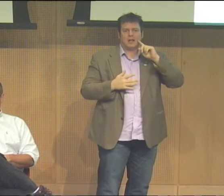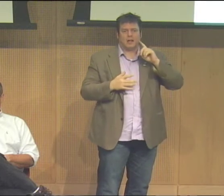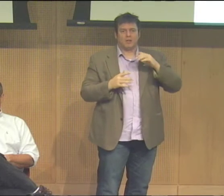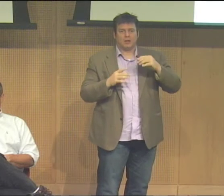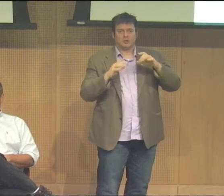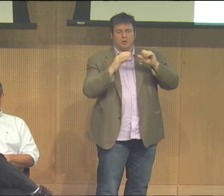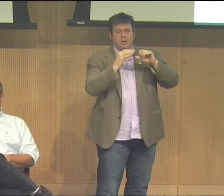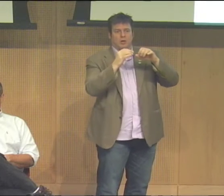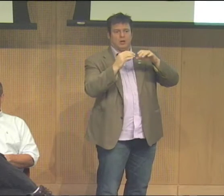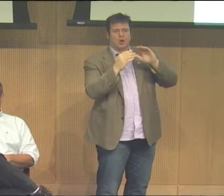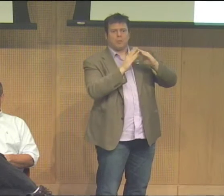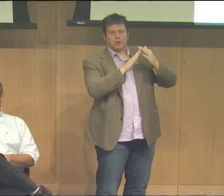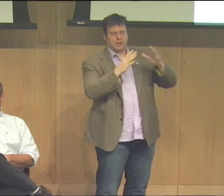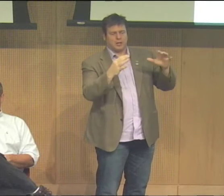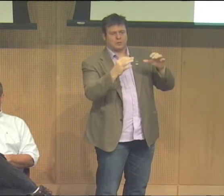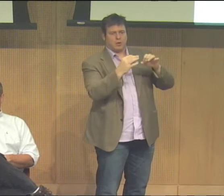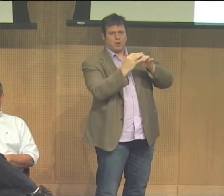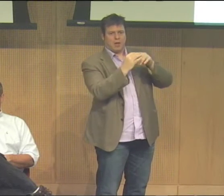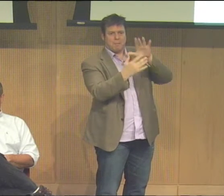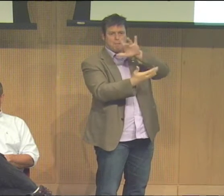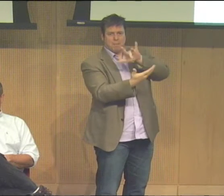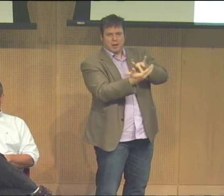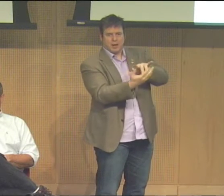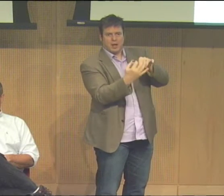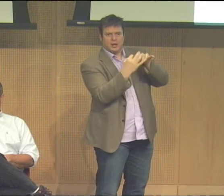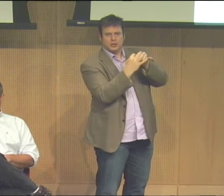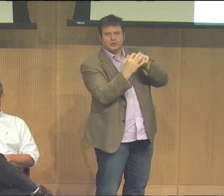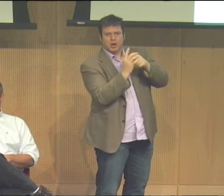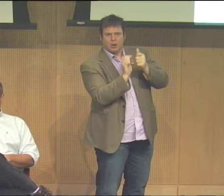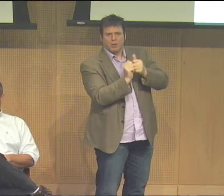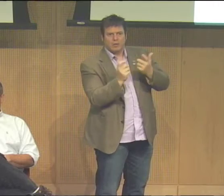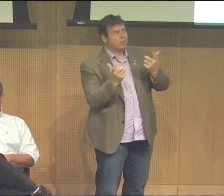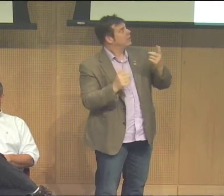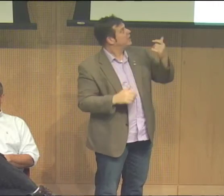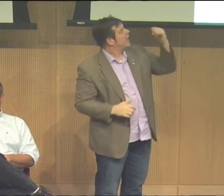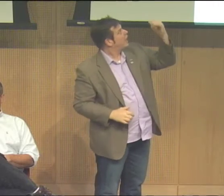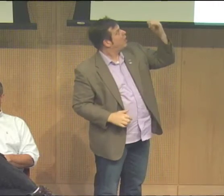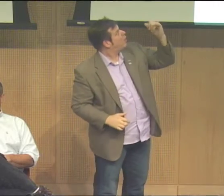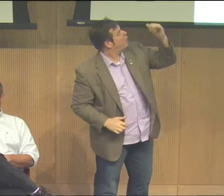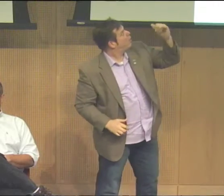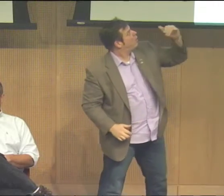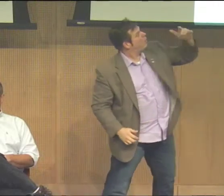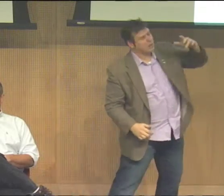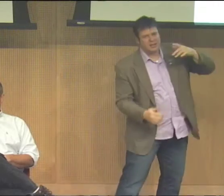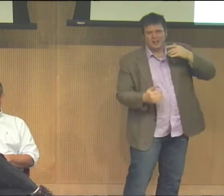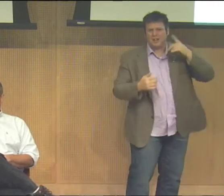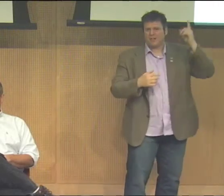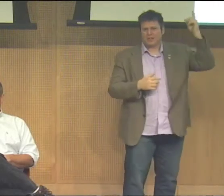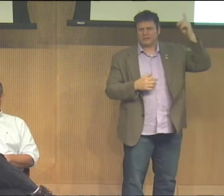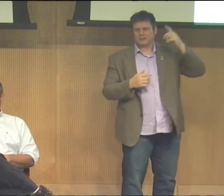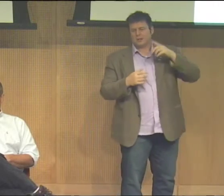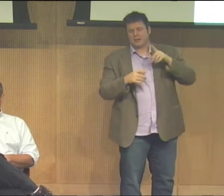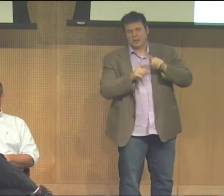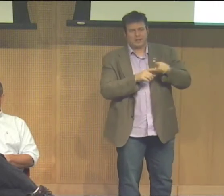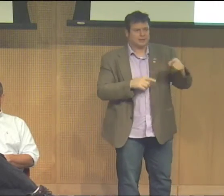the different parts that create a deaf essence all the parts of community so we started in the middle with the deaf community now the yellow